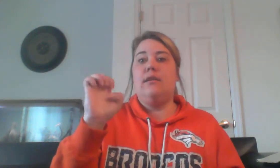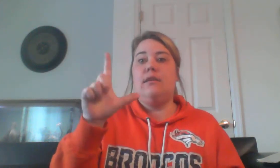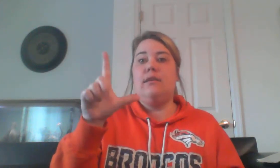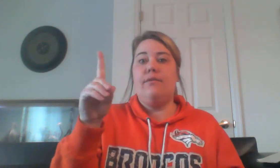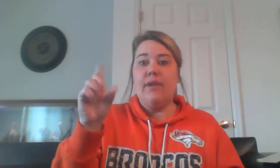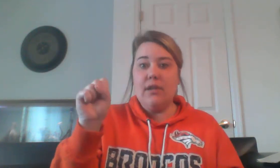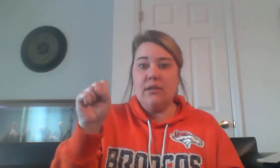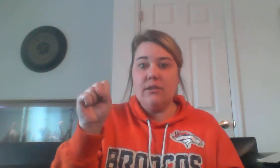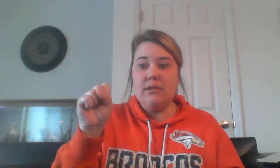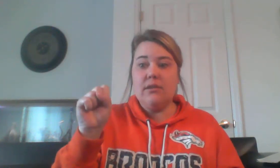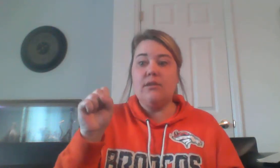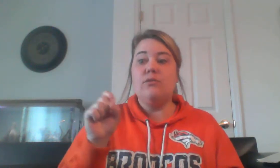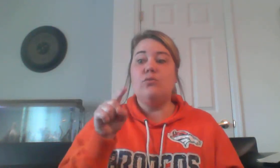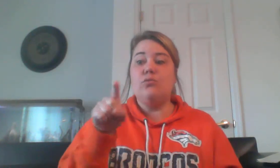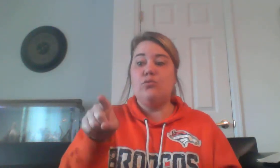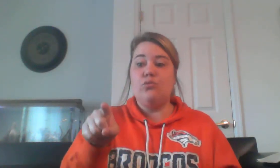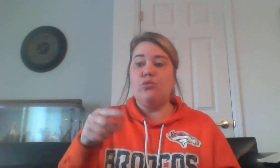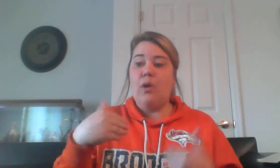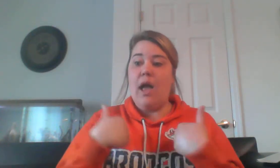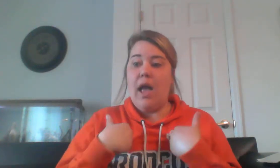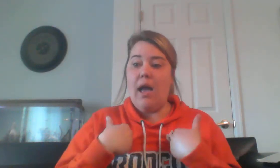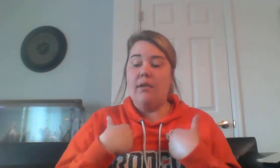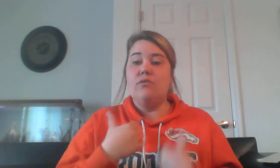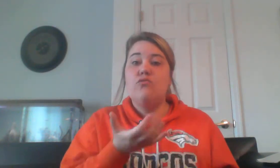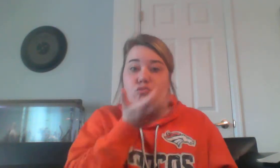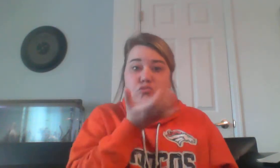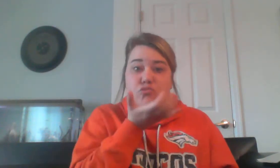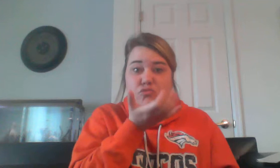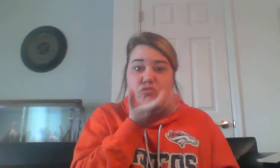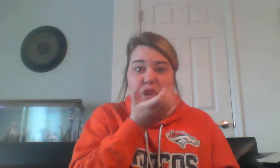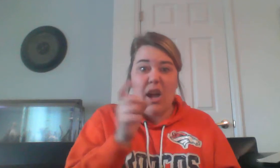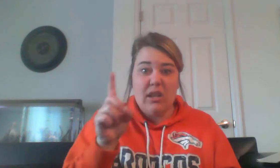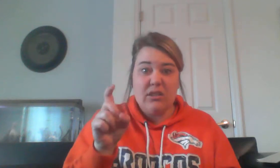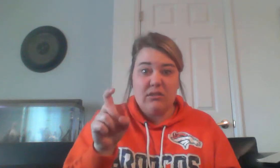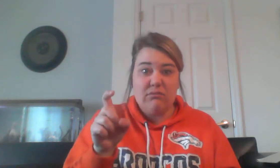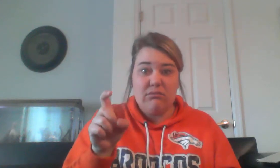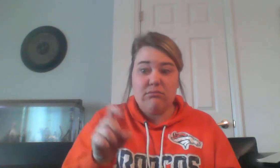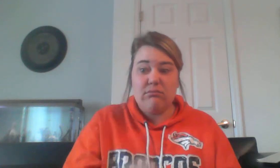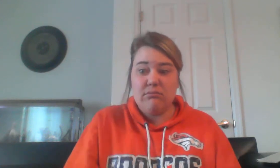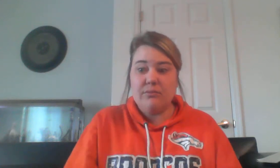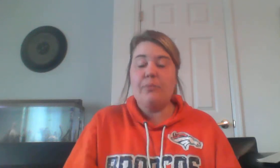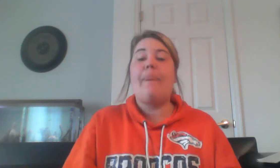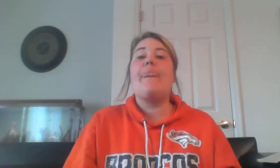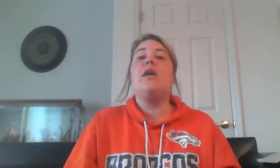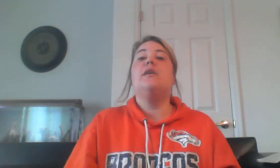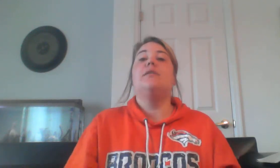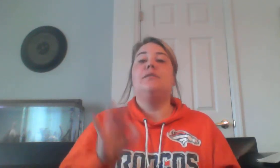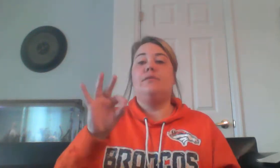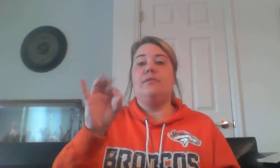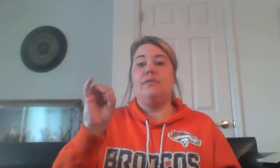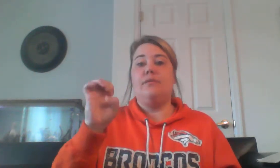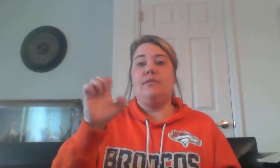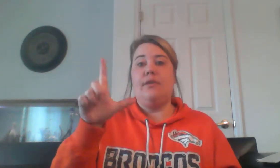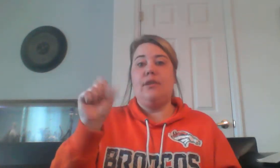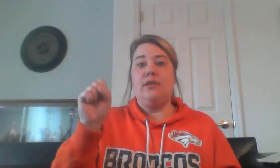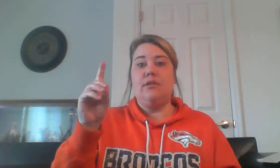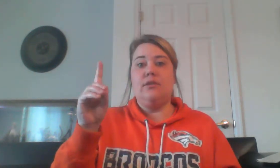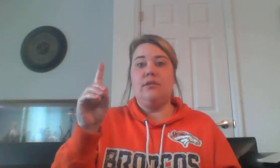I think the reception of this product is overwhelmingly positive. This toothpaste, Sensitive Repair, Protect, can actually